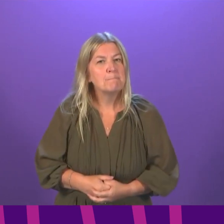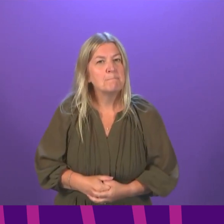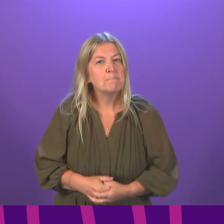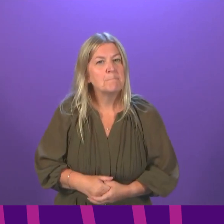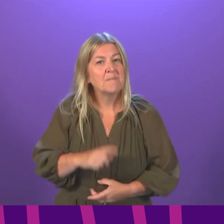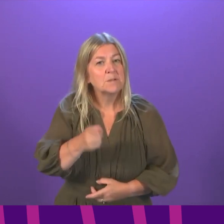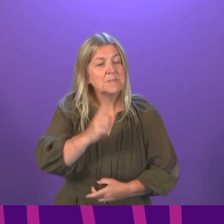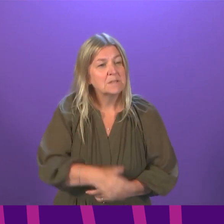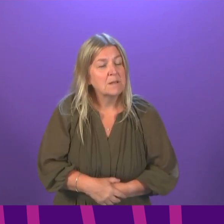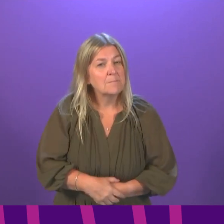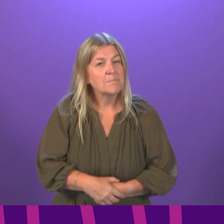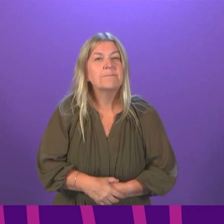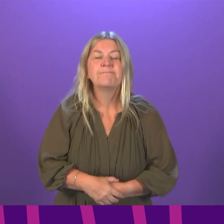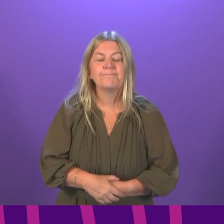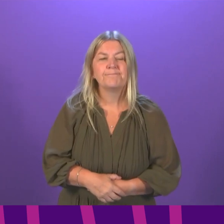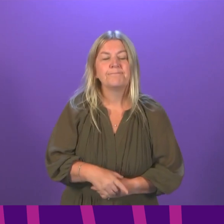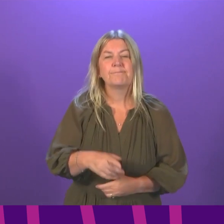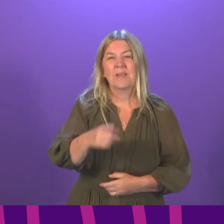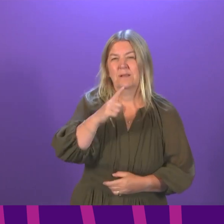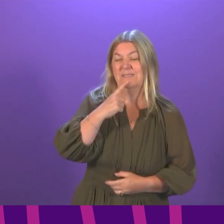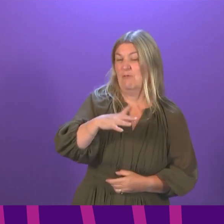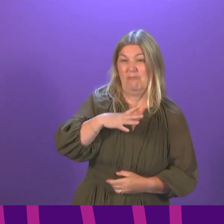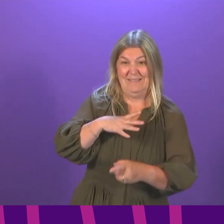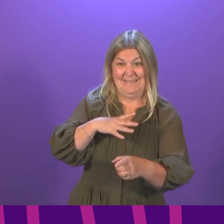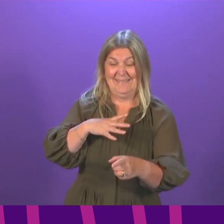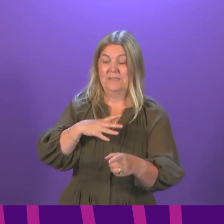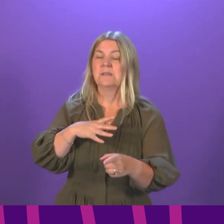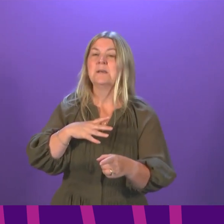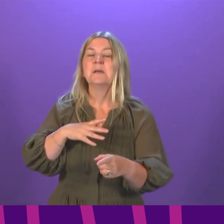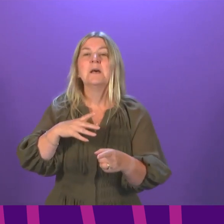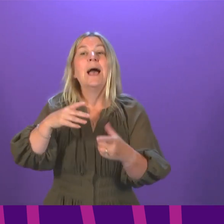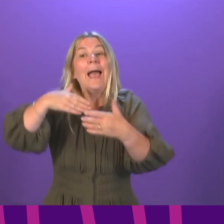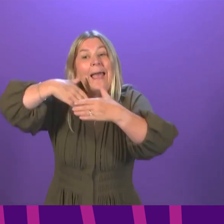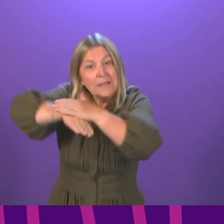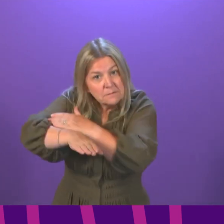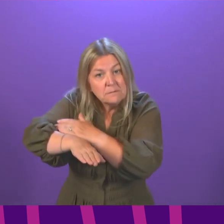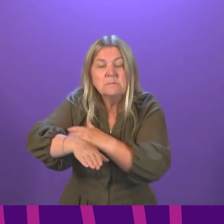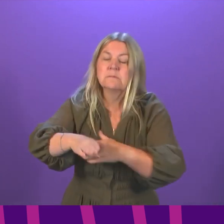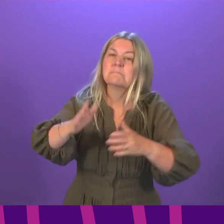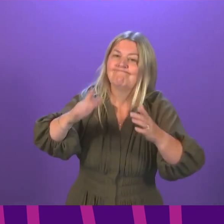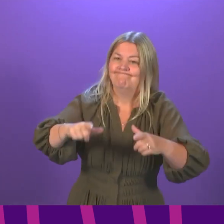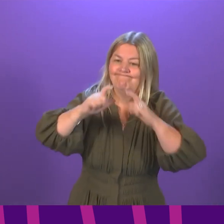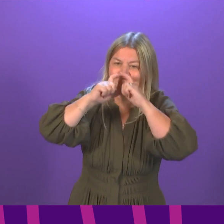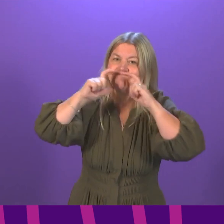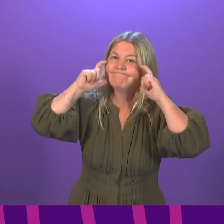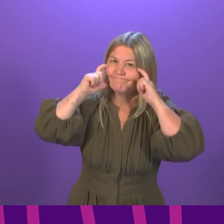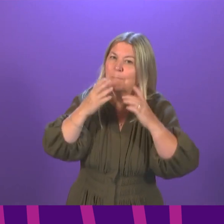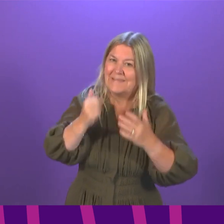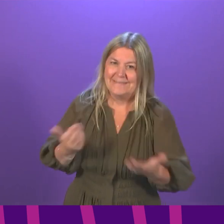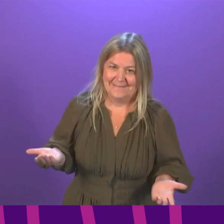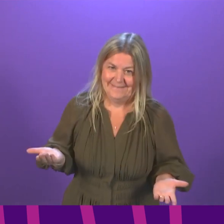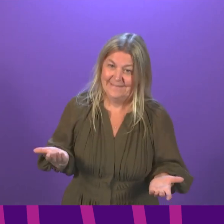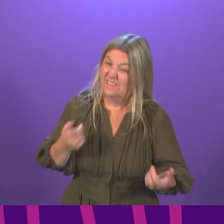Neil I said earlier on, we are retaining the requirement to wear face coverings in indoor settings where that is required just now.